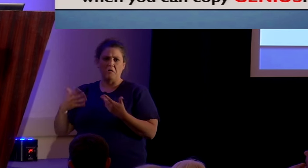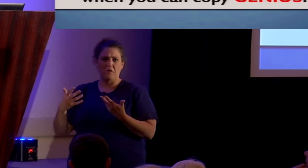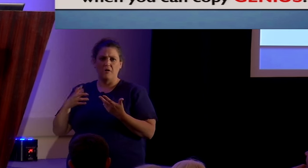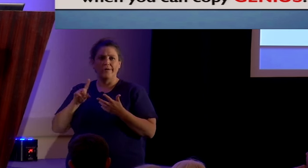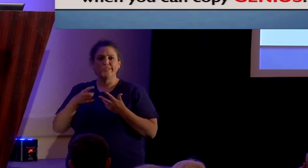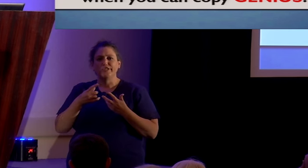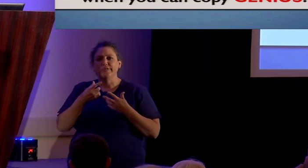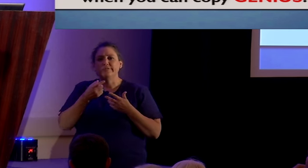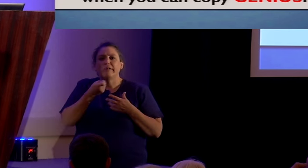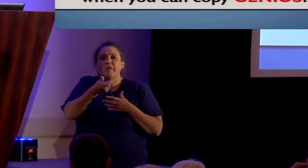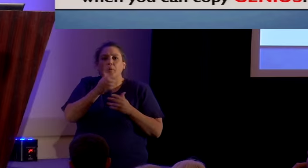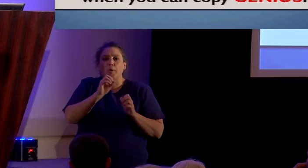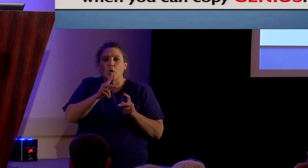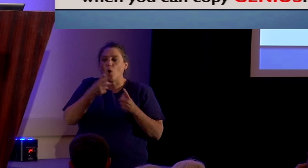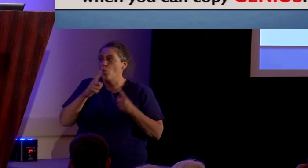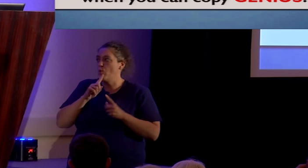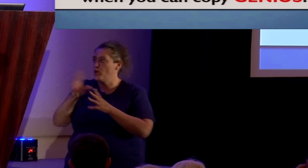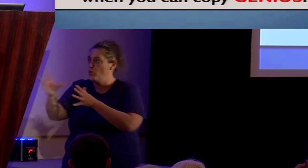genius?